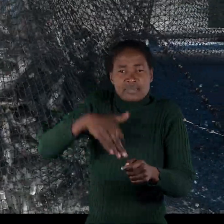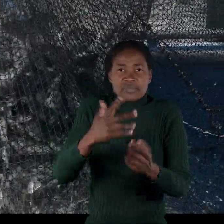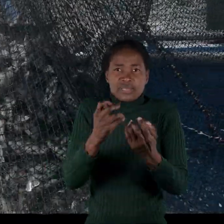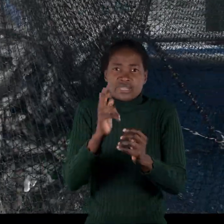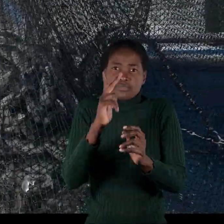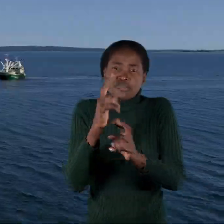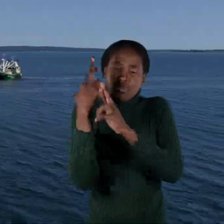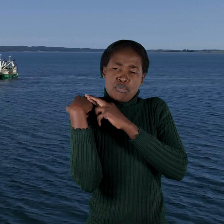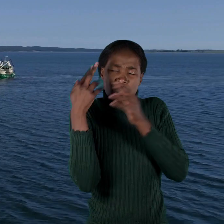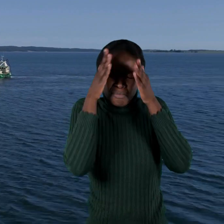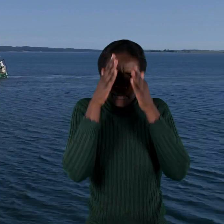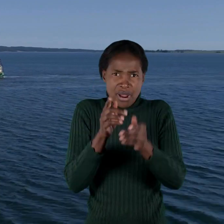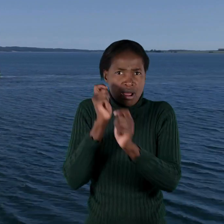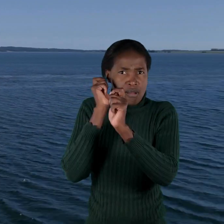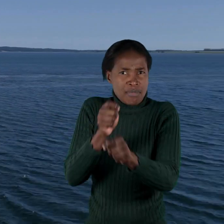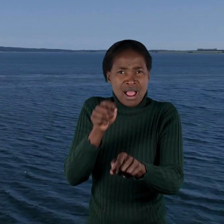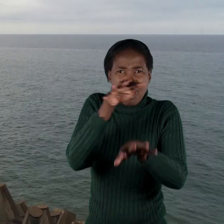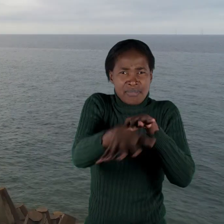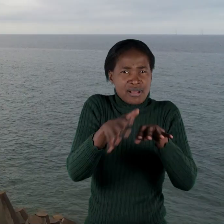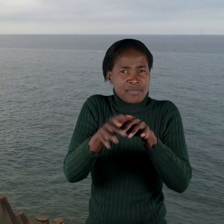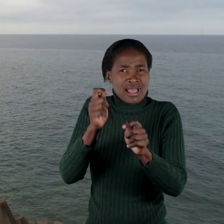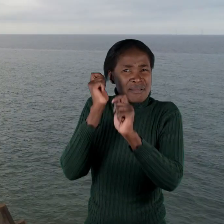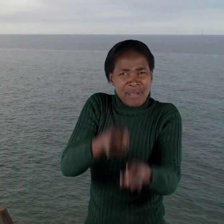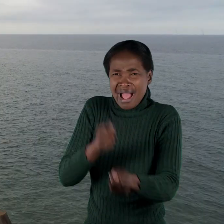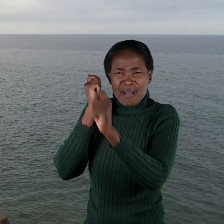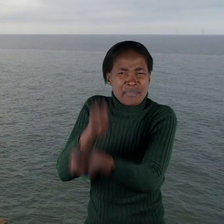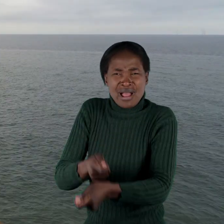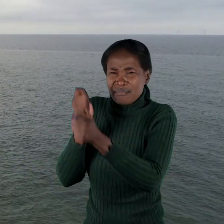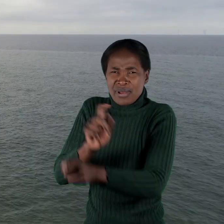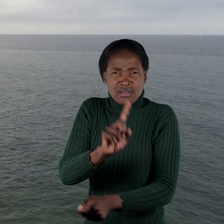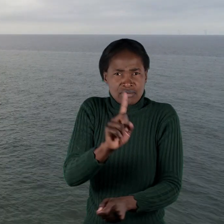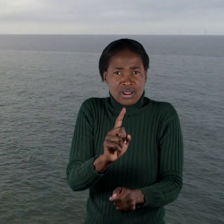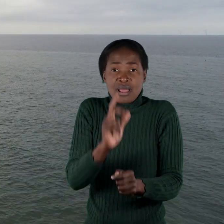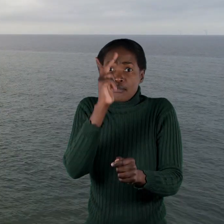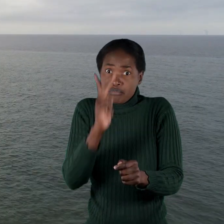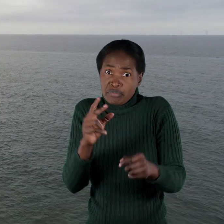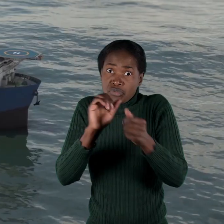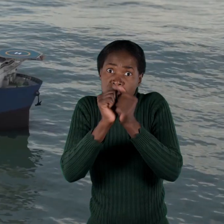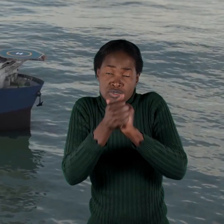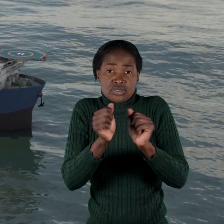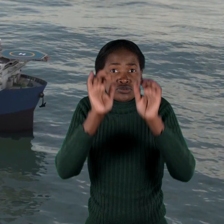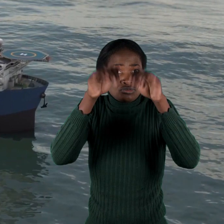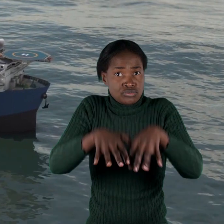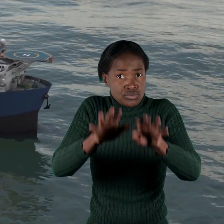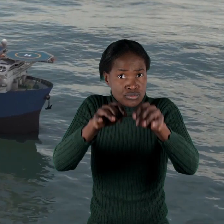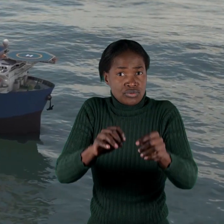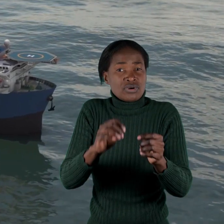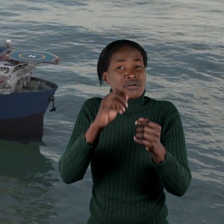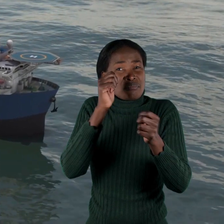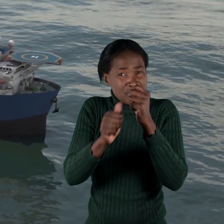don't overfish sharks and rays. Some human activities modify the coastline and by doing so may damage or even